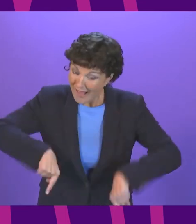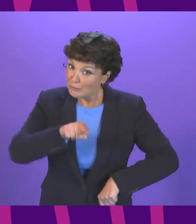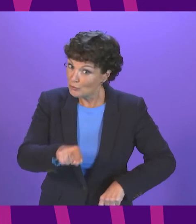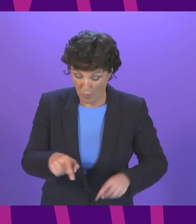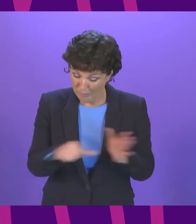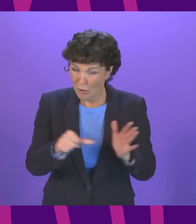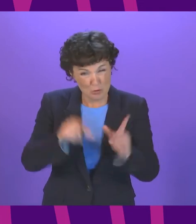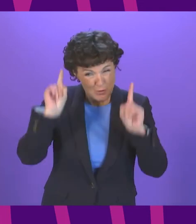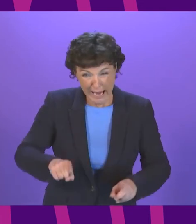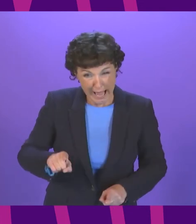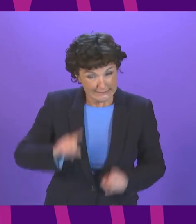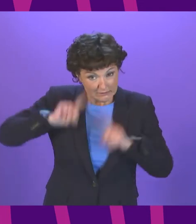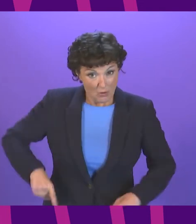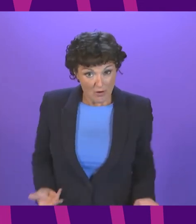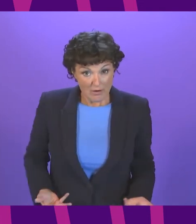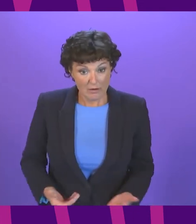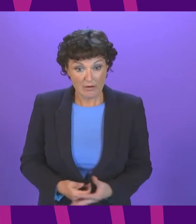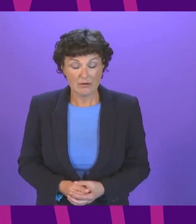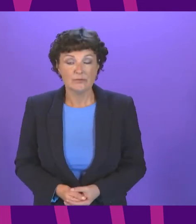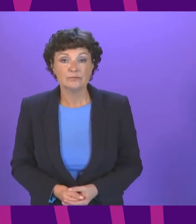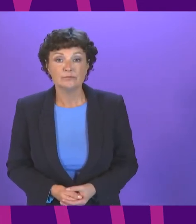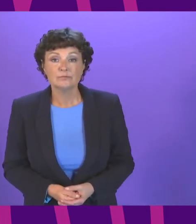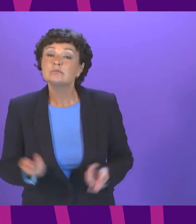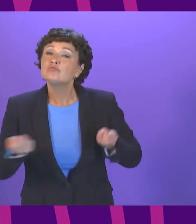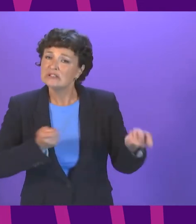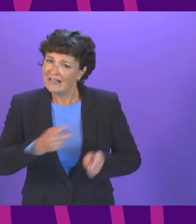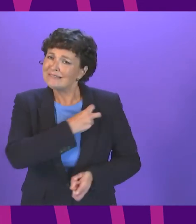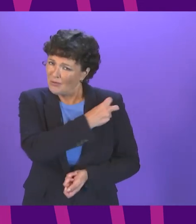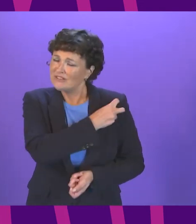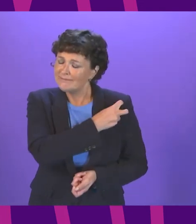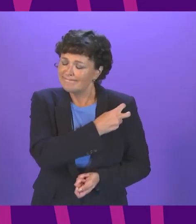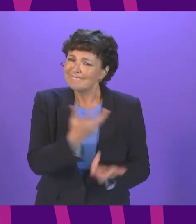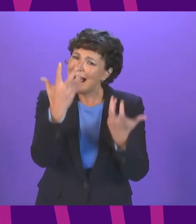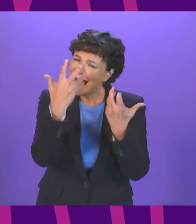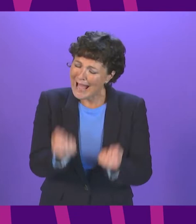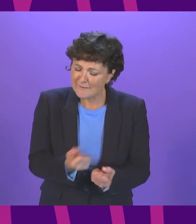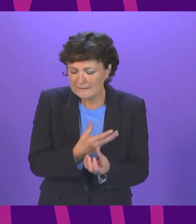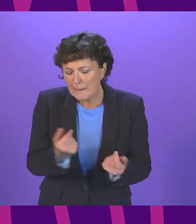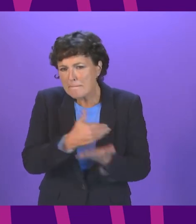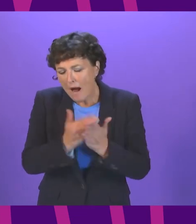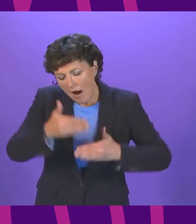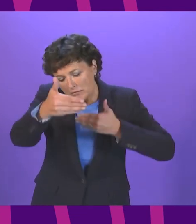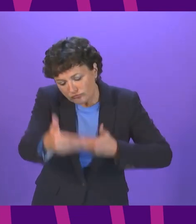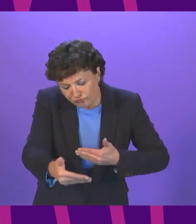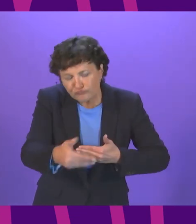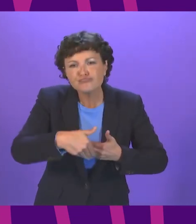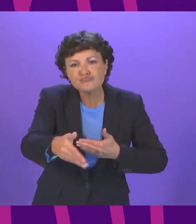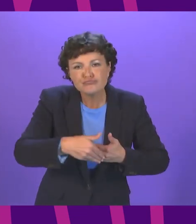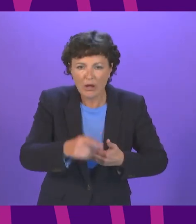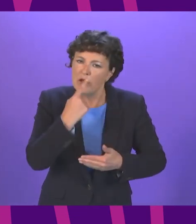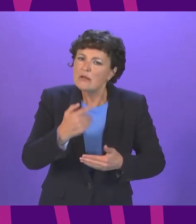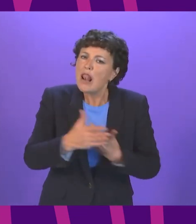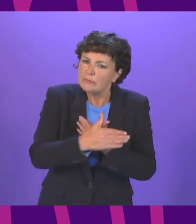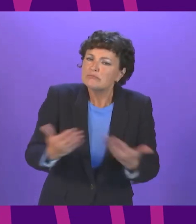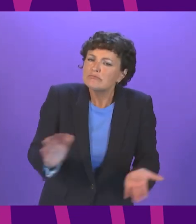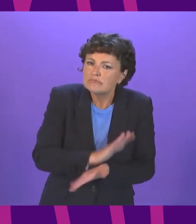this problem minister Presiding officer there are aspects of this programme that Liberal Democrats do welcome on school meals on